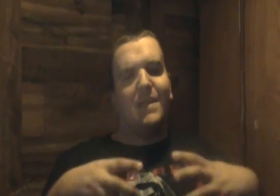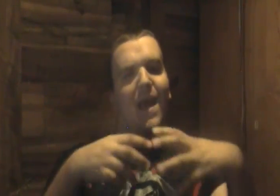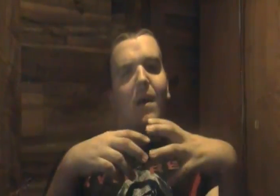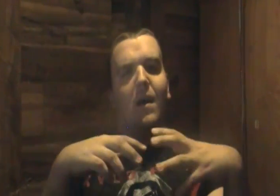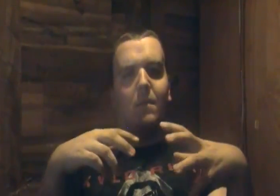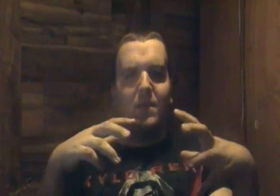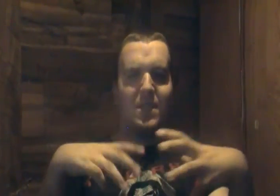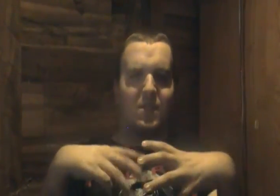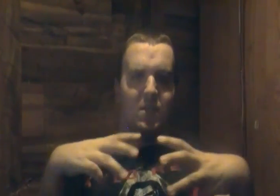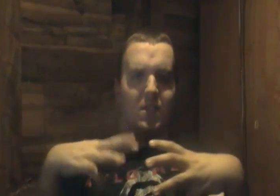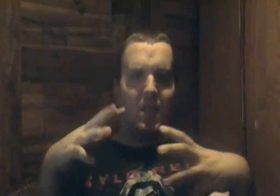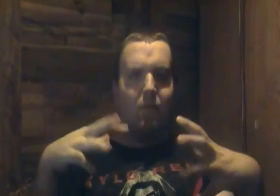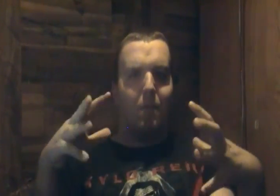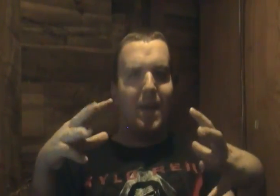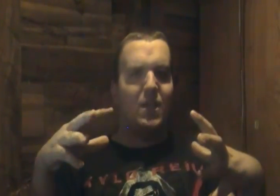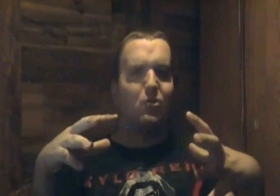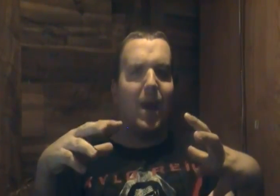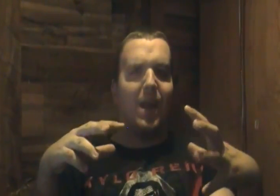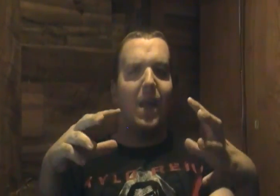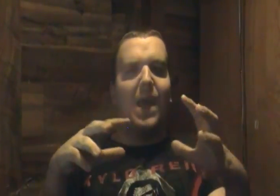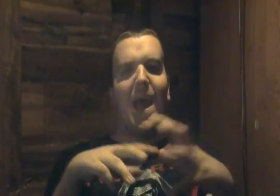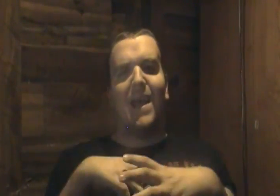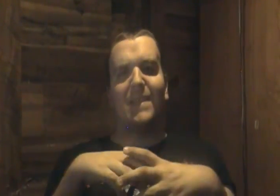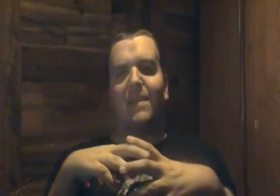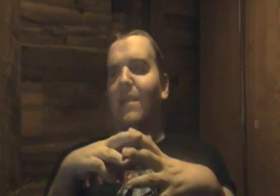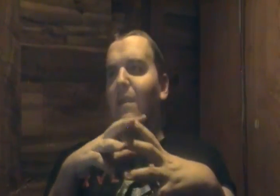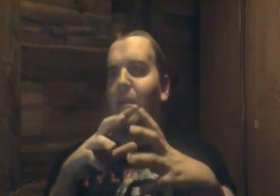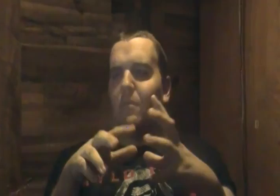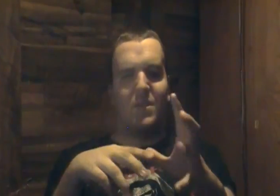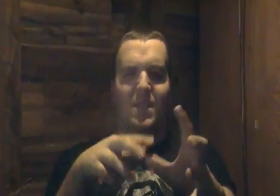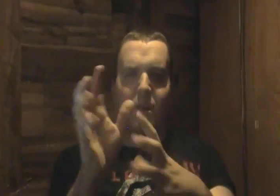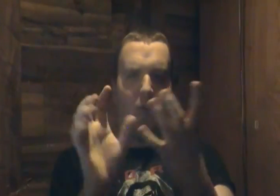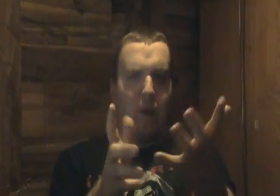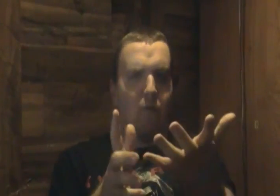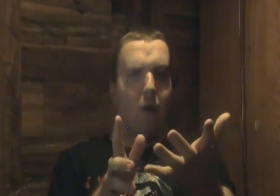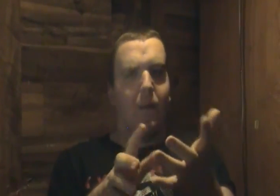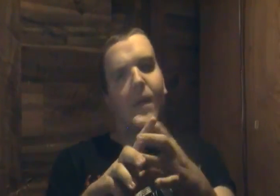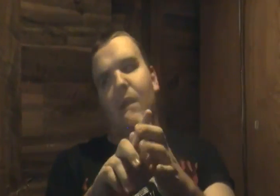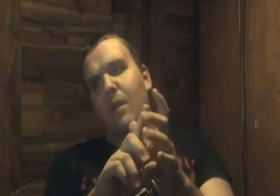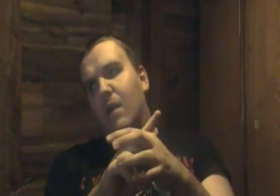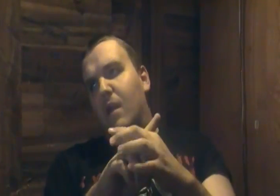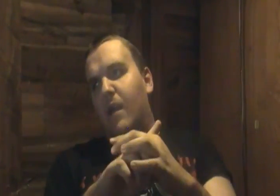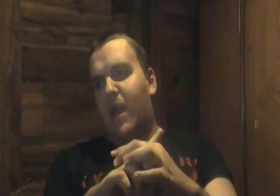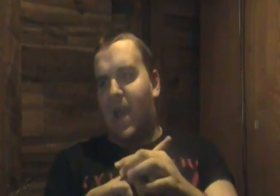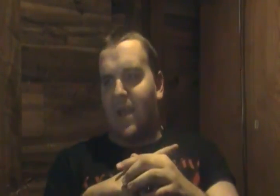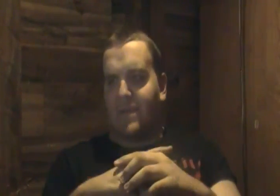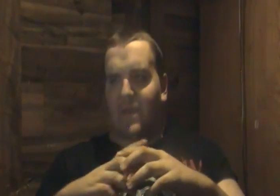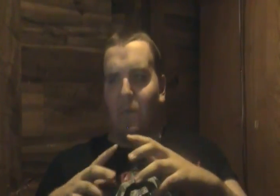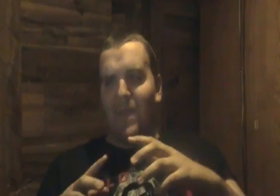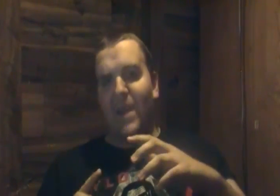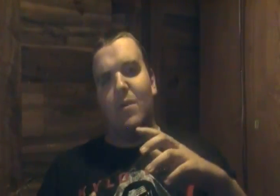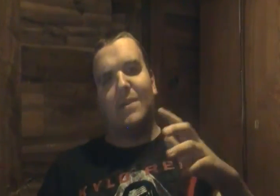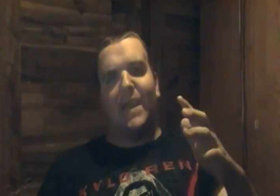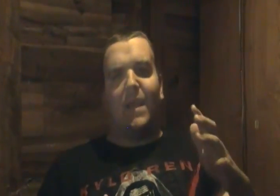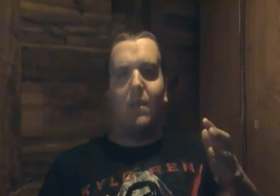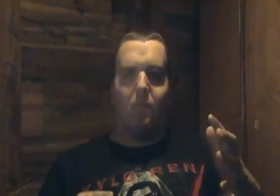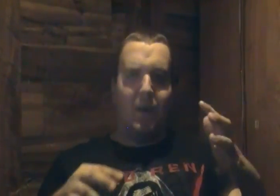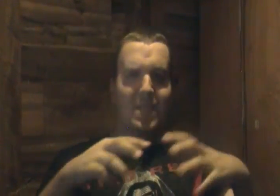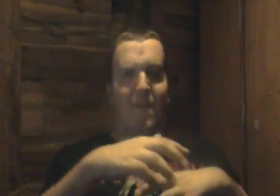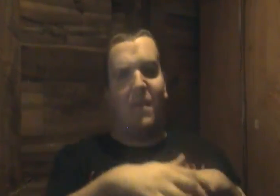medallion um the silver monkey shrine hasn't was just turned around wrong and so what they do is they once they